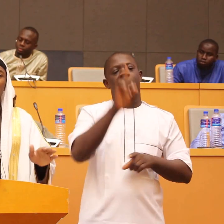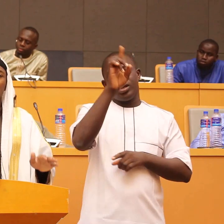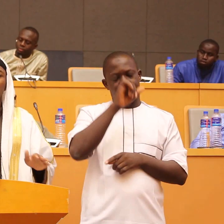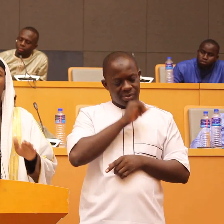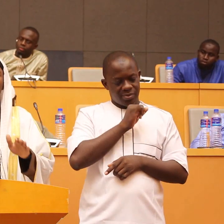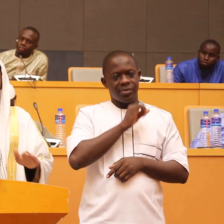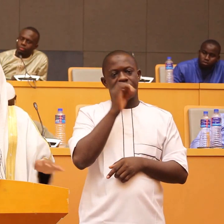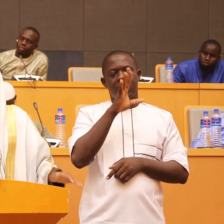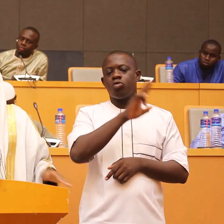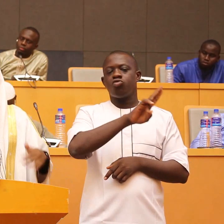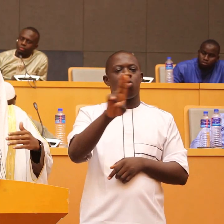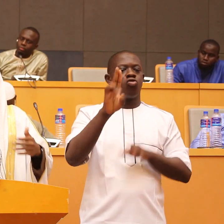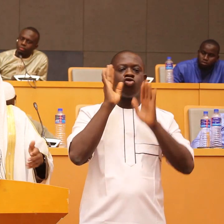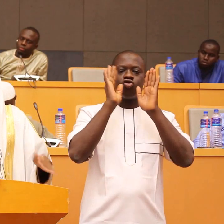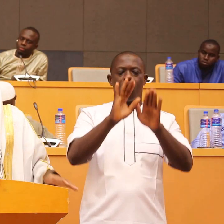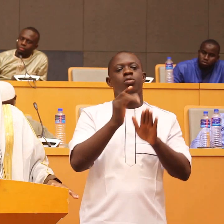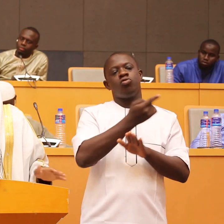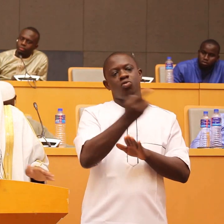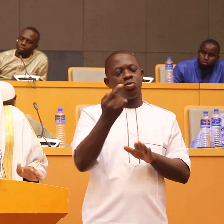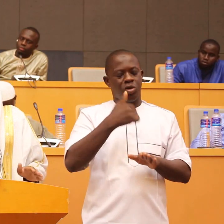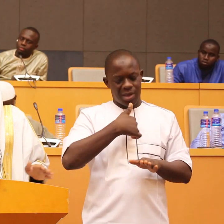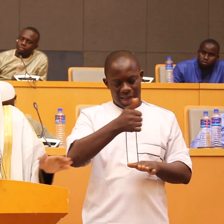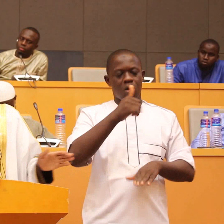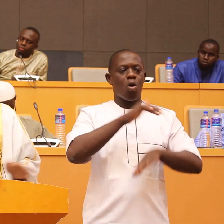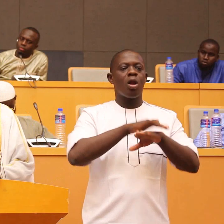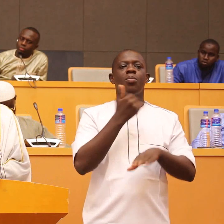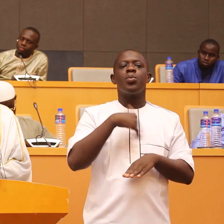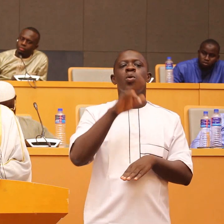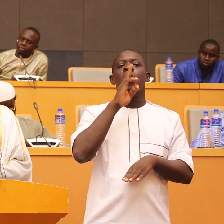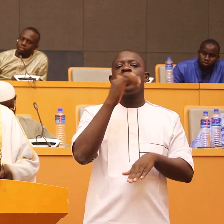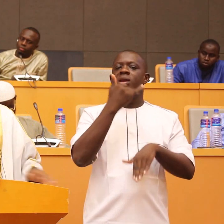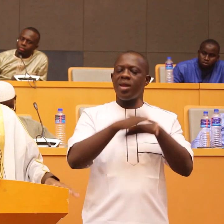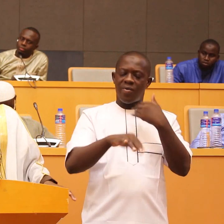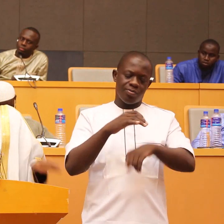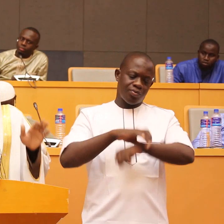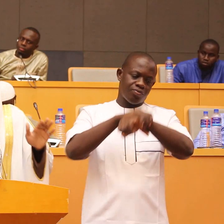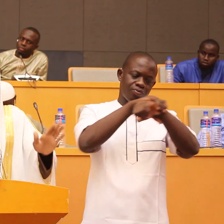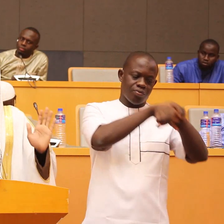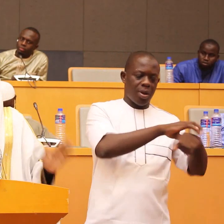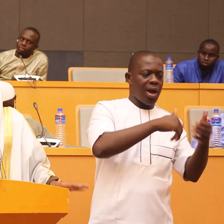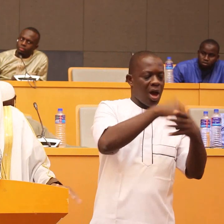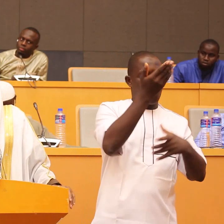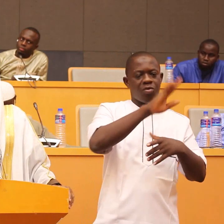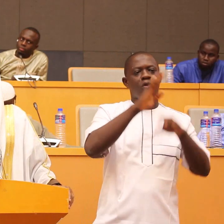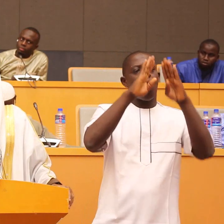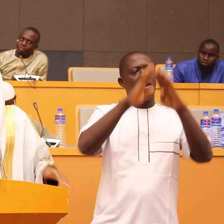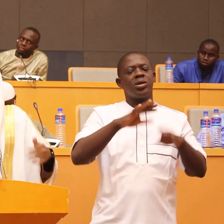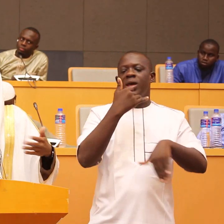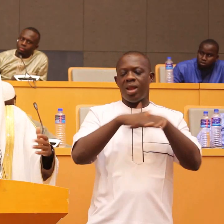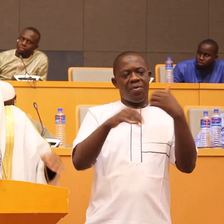allah is not stopping you to be kind to people who never take you out from your houses and they never fight you